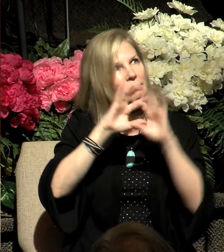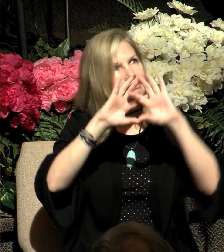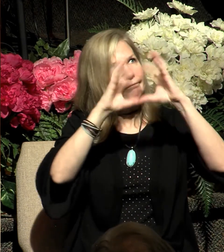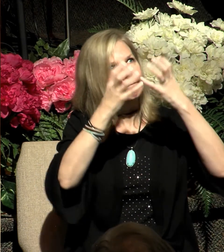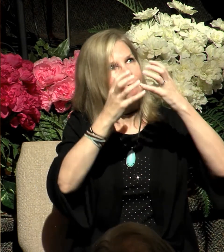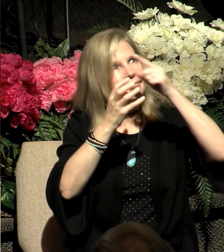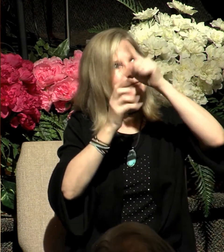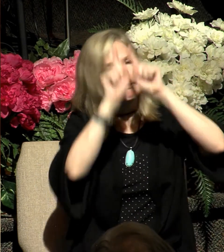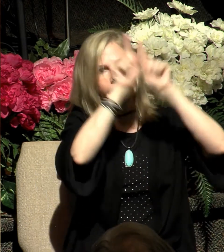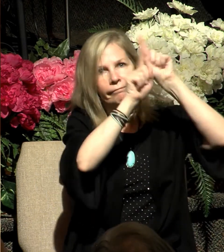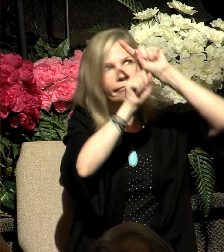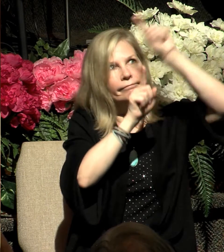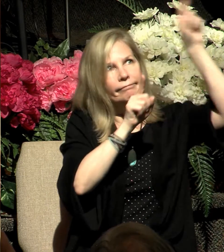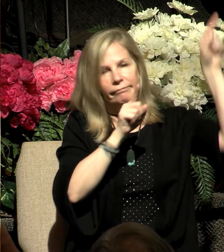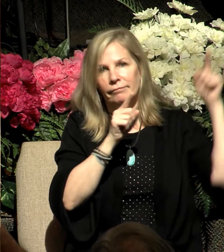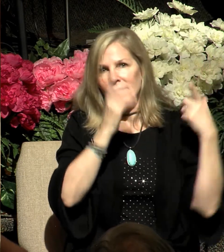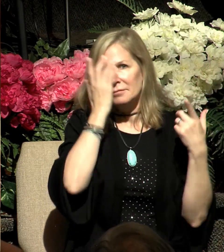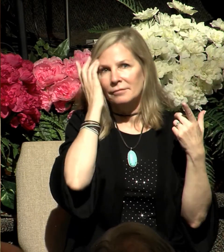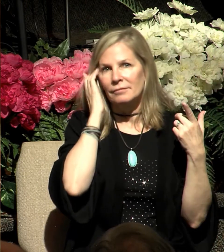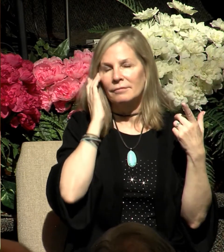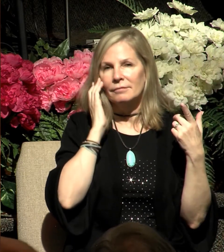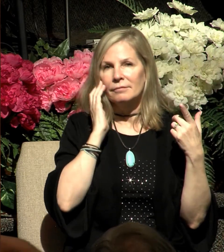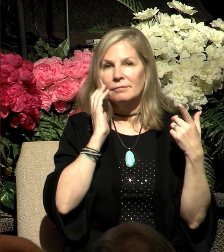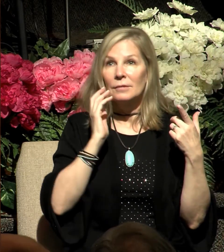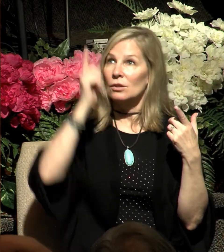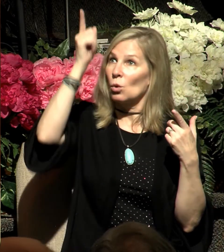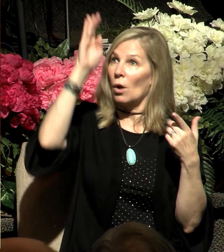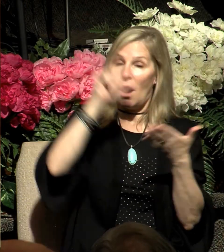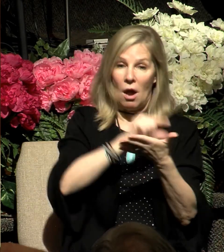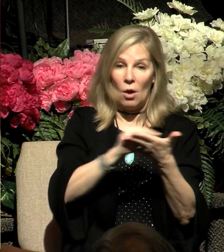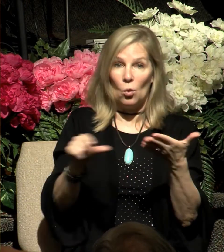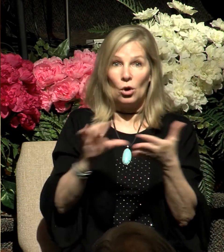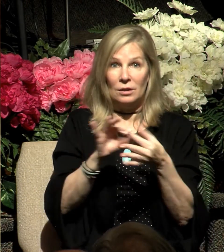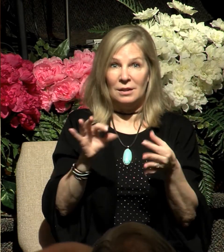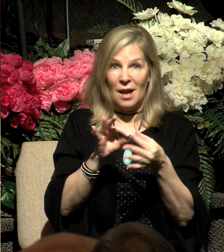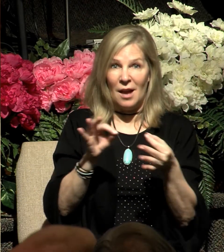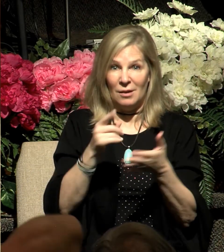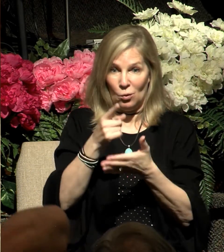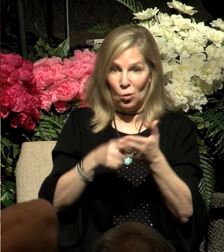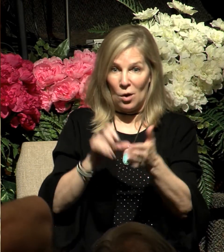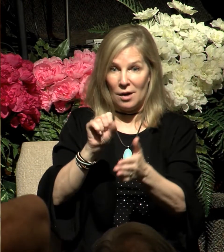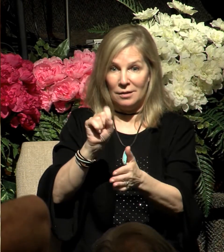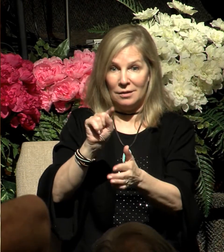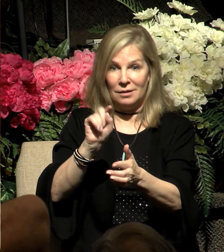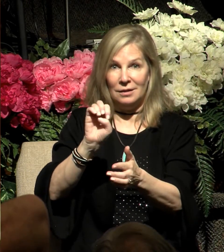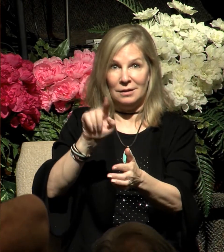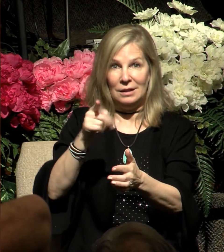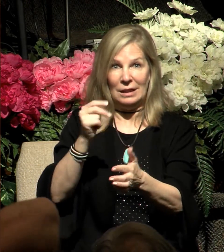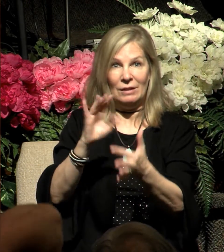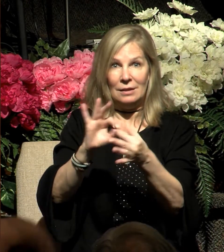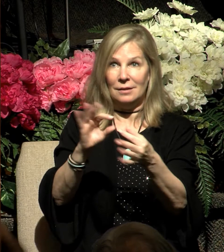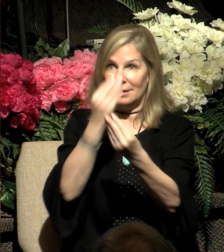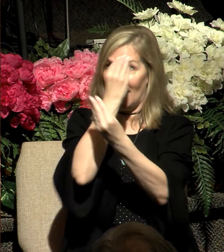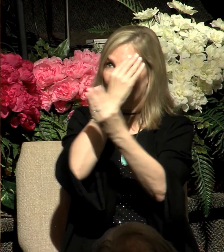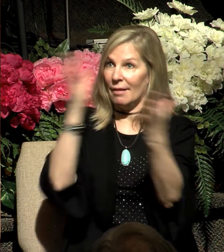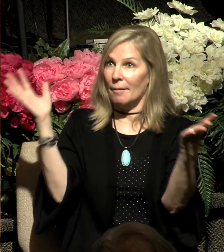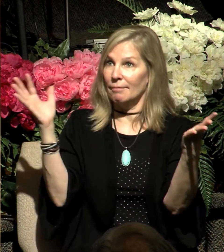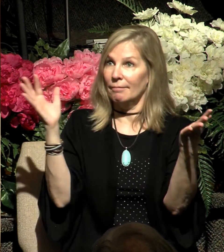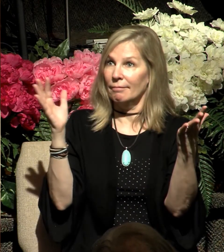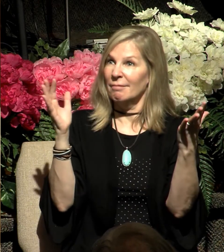See, what God's word says is that what Stephen is telling the Sanhedrin is that the nation of Israel has a